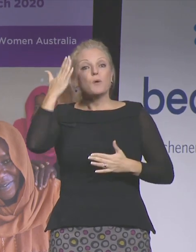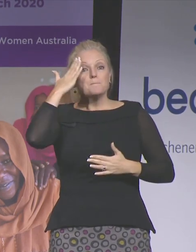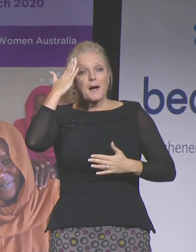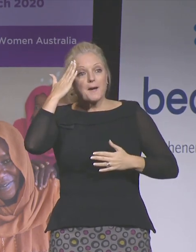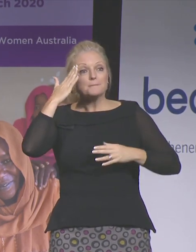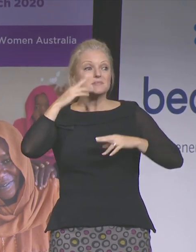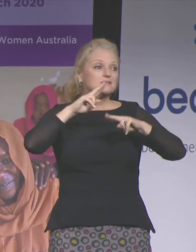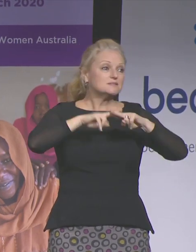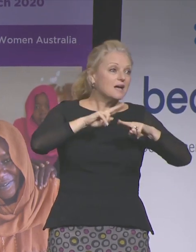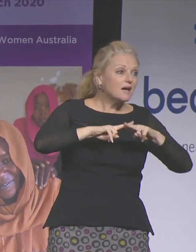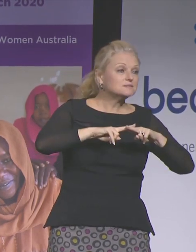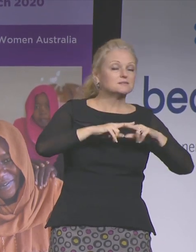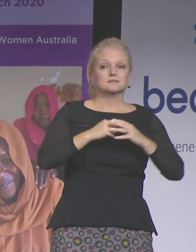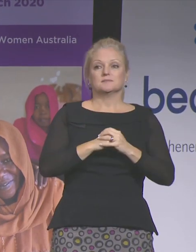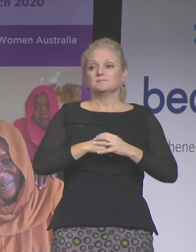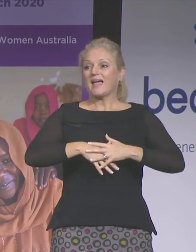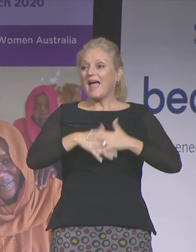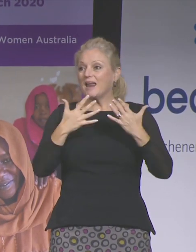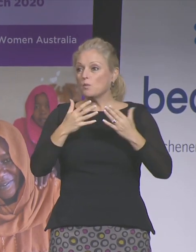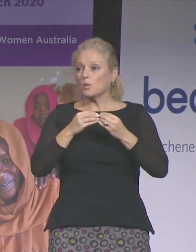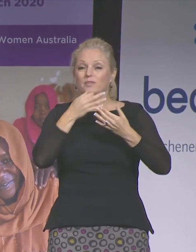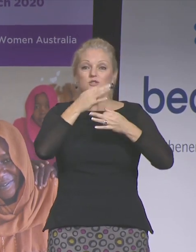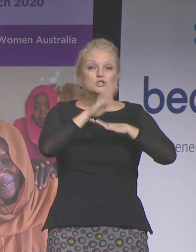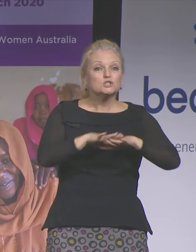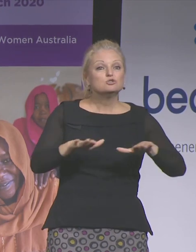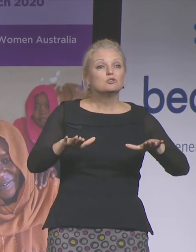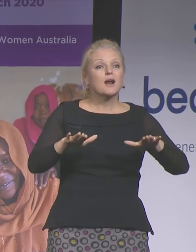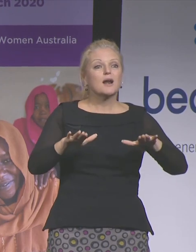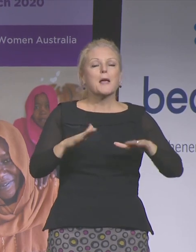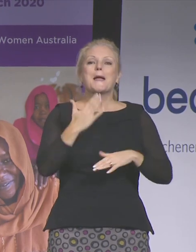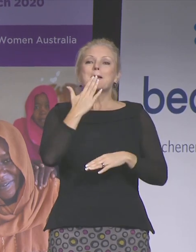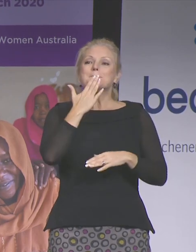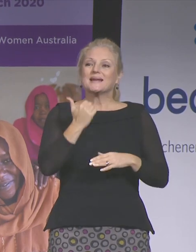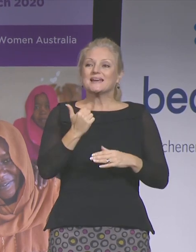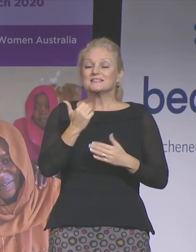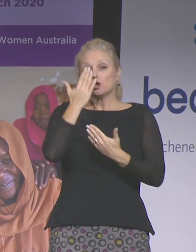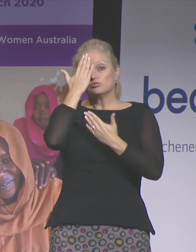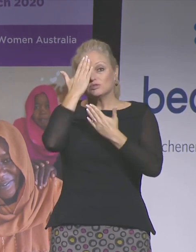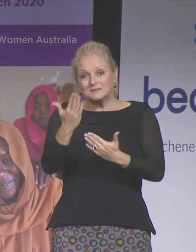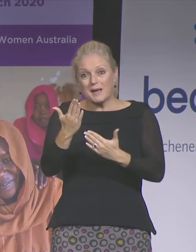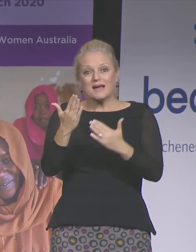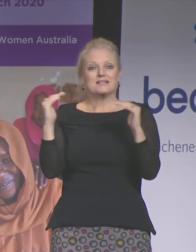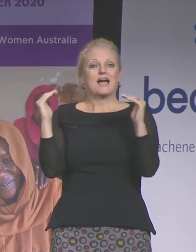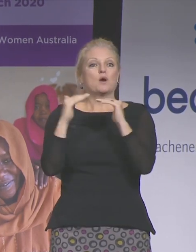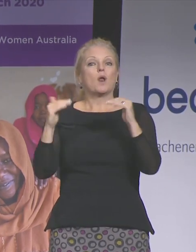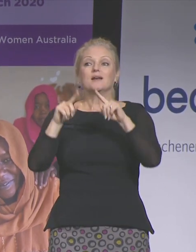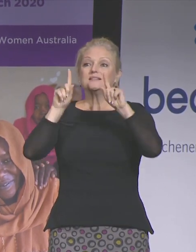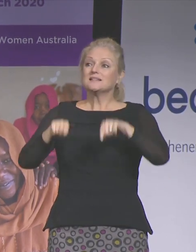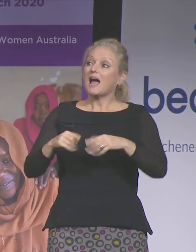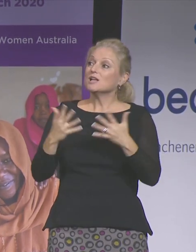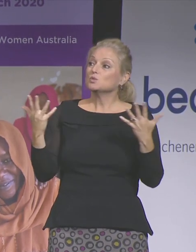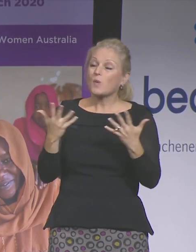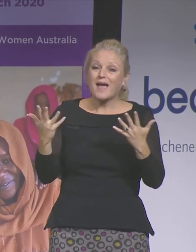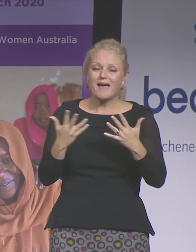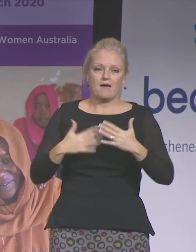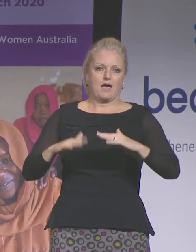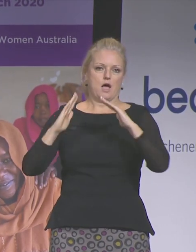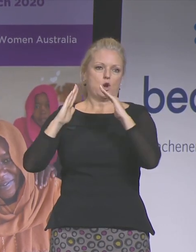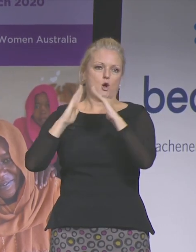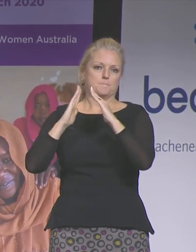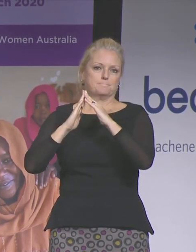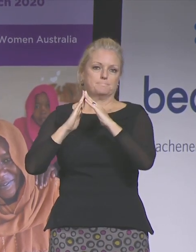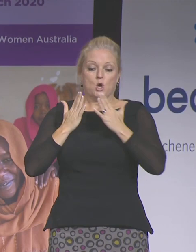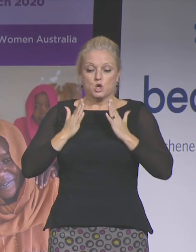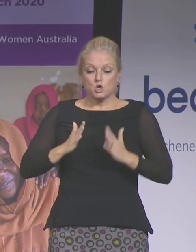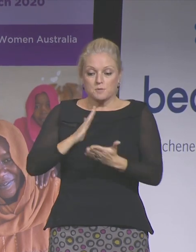anyone who has children in their lives, respect and equality starts at home. I always say human rights starts at